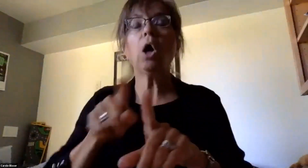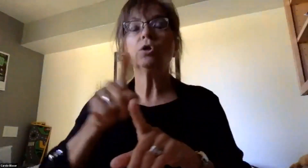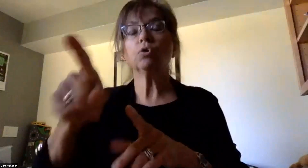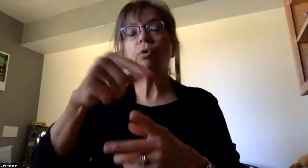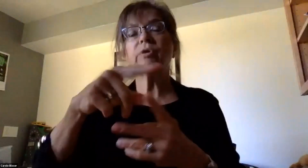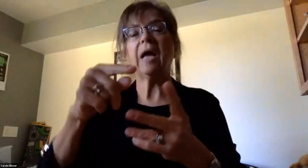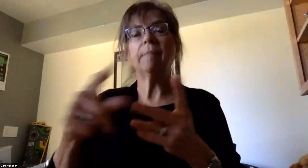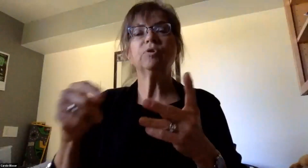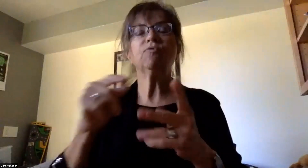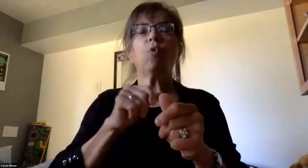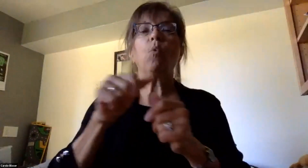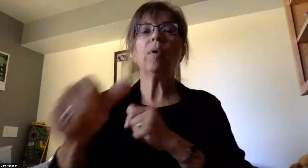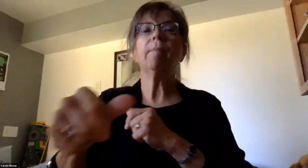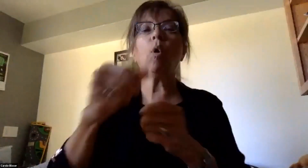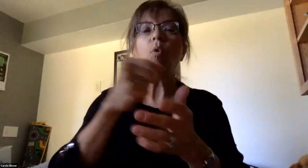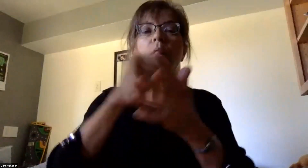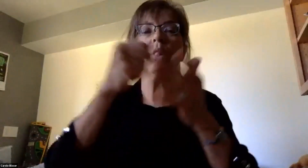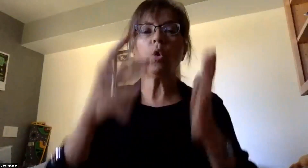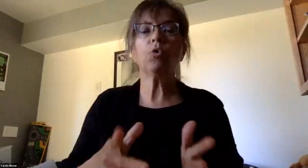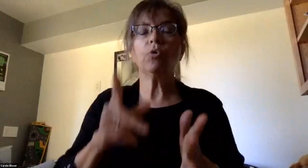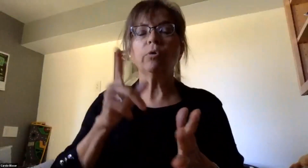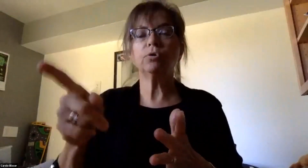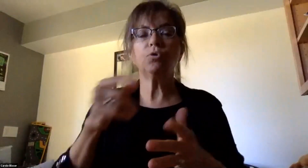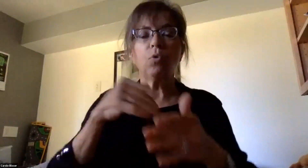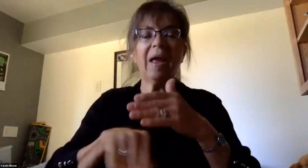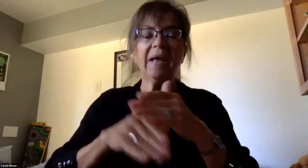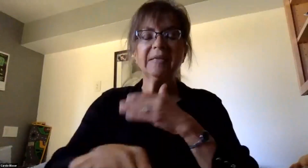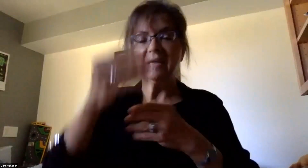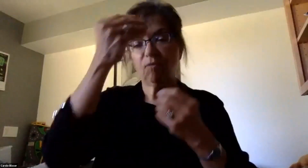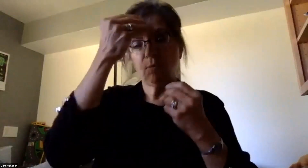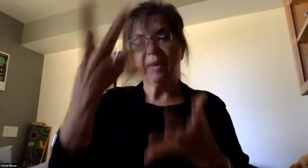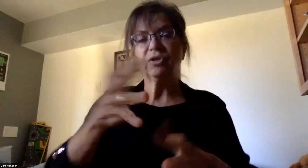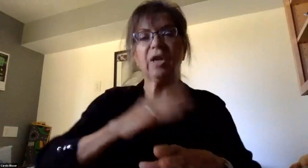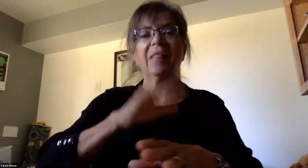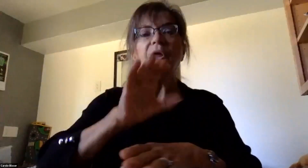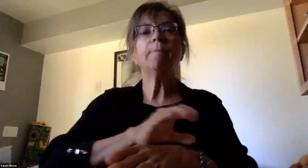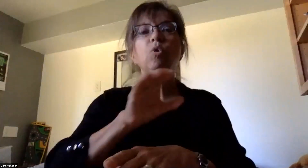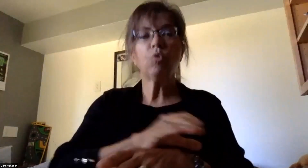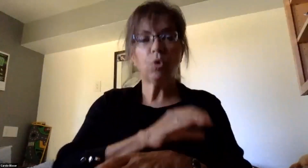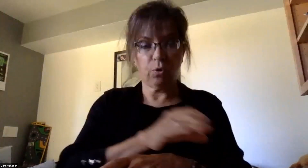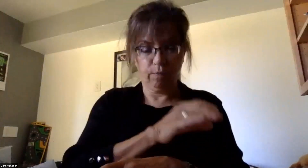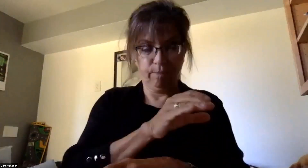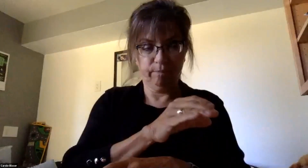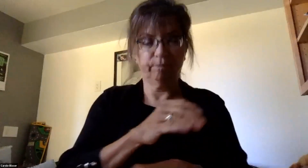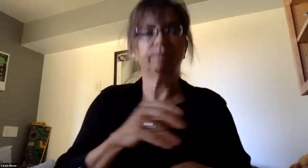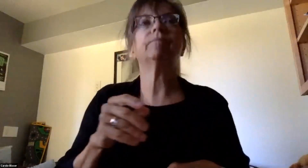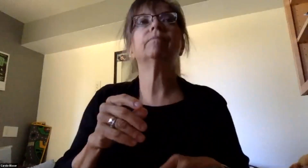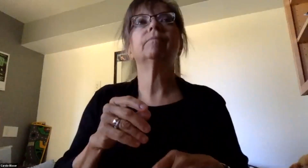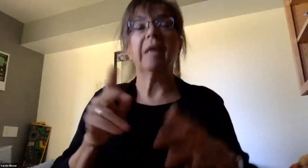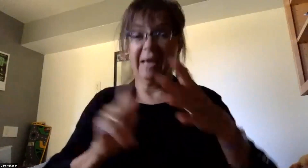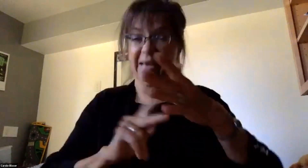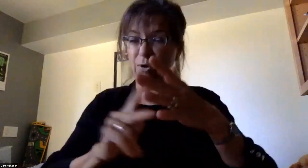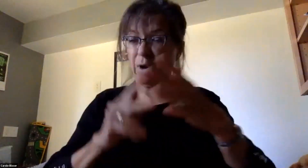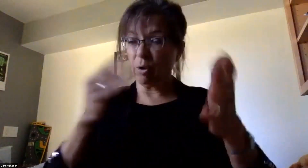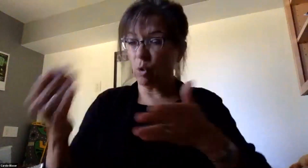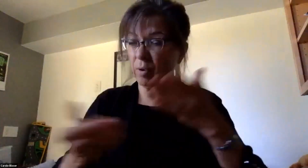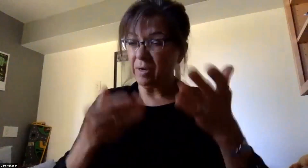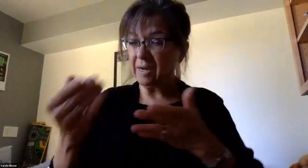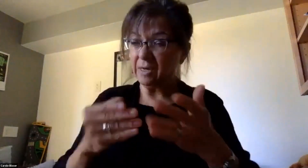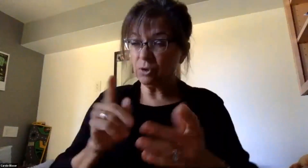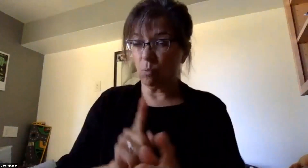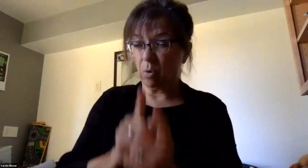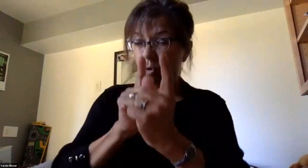learners to access this information virtually. Will kindergarten orientation be held in person or virtually?